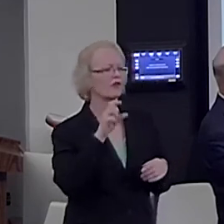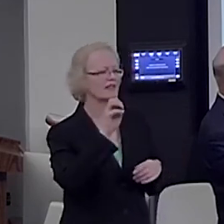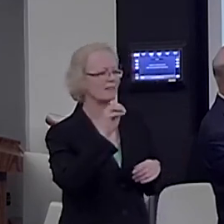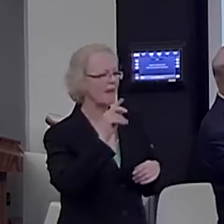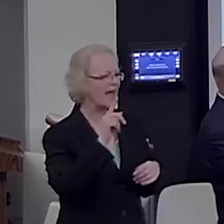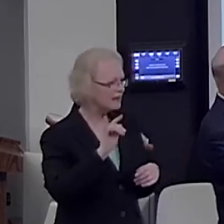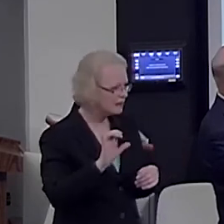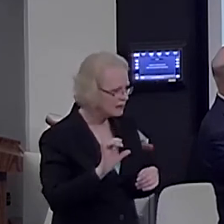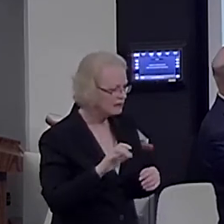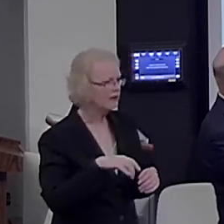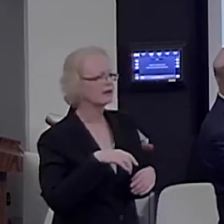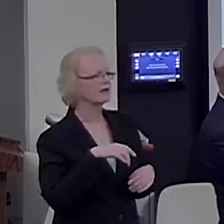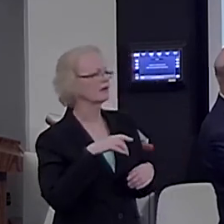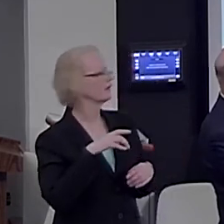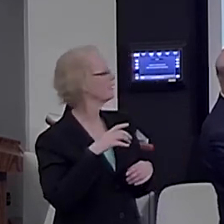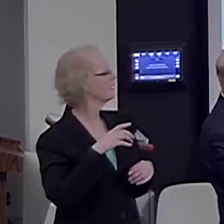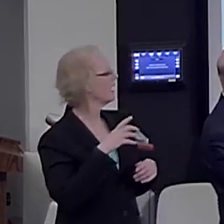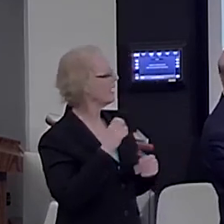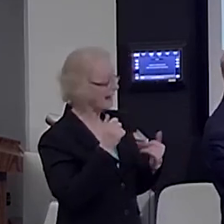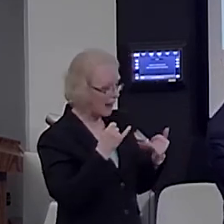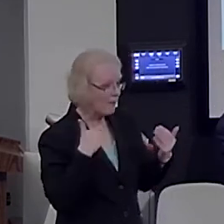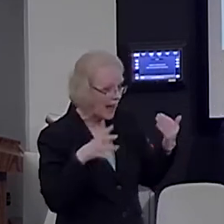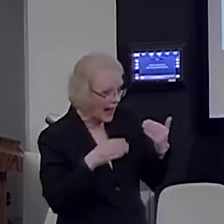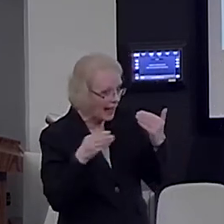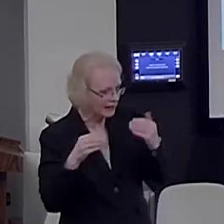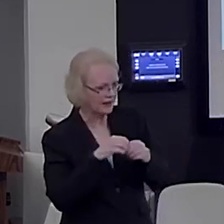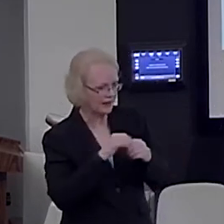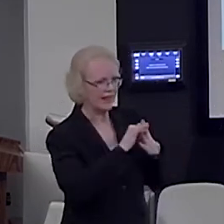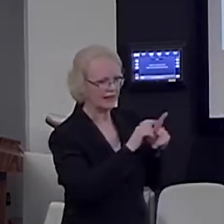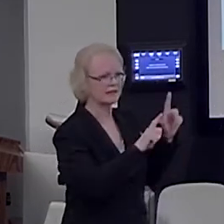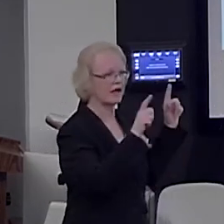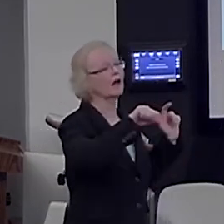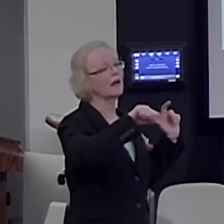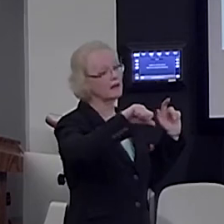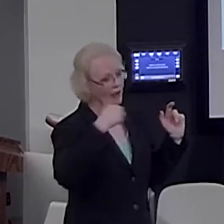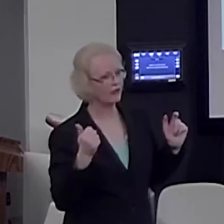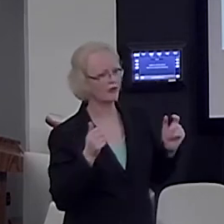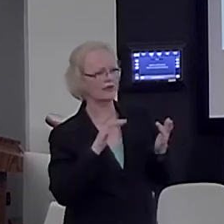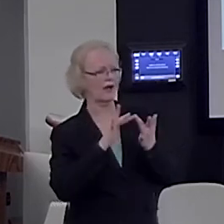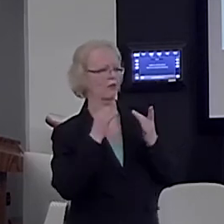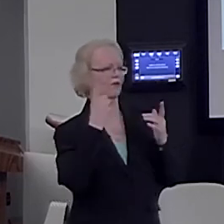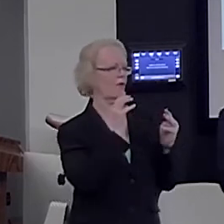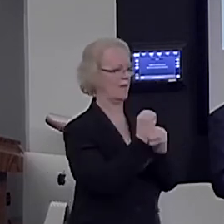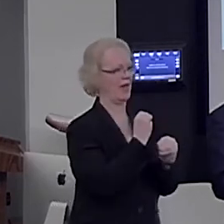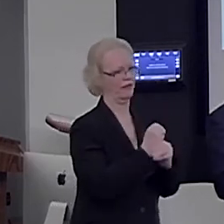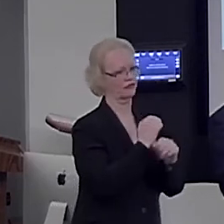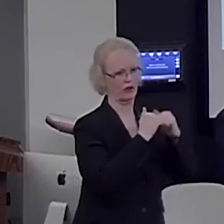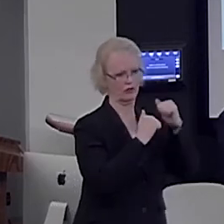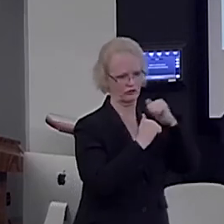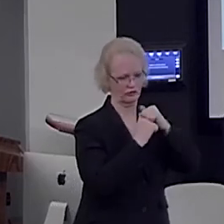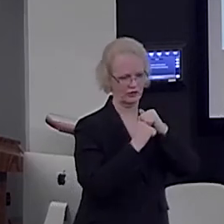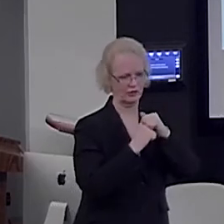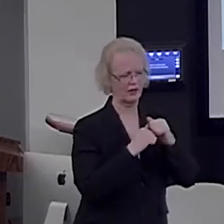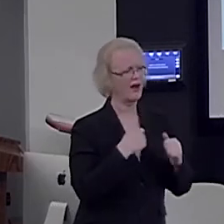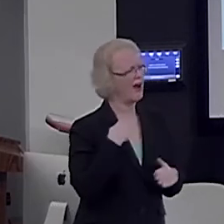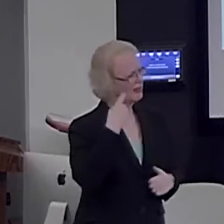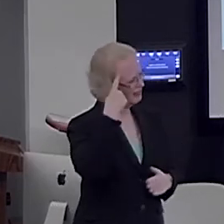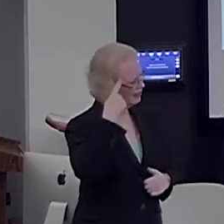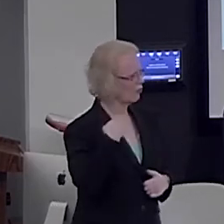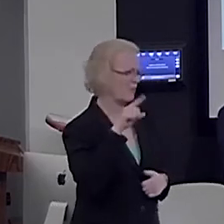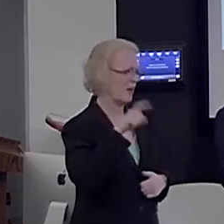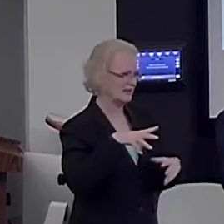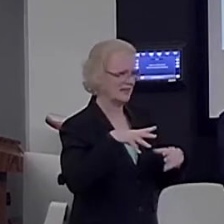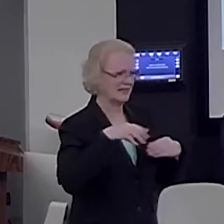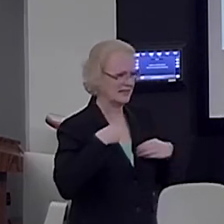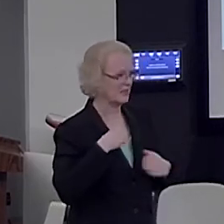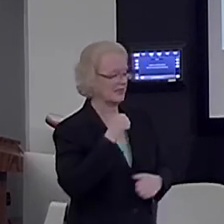structures. And I have added to that slide another network for mathematical structures. I think we have to accept that it's not